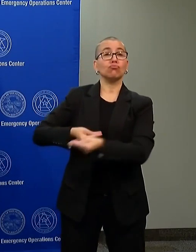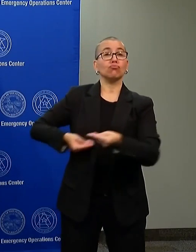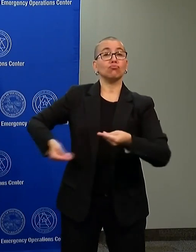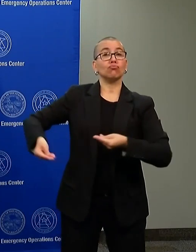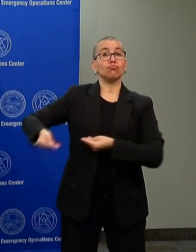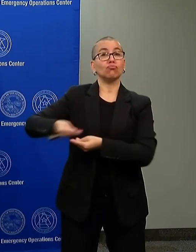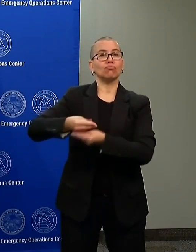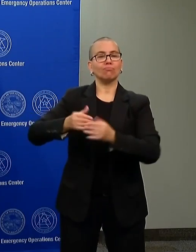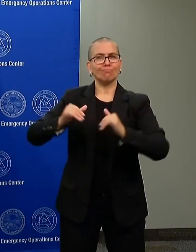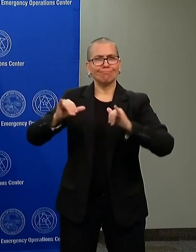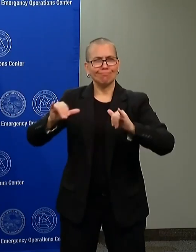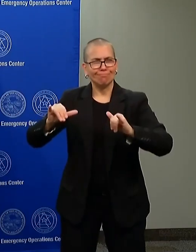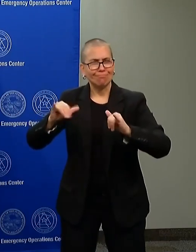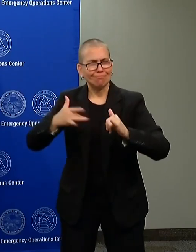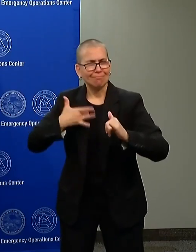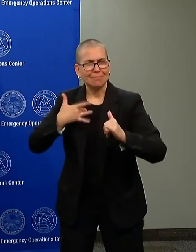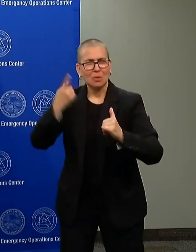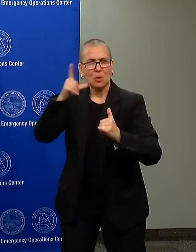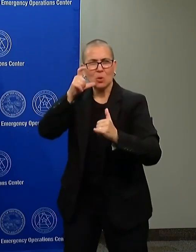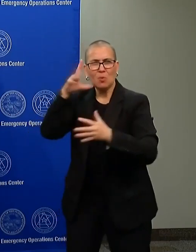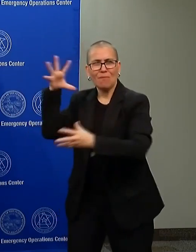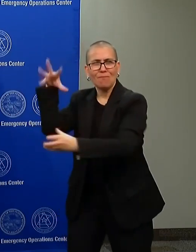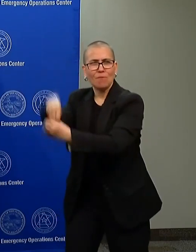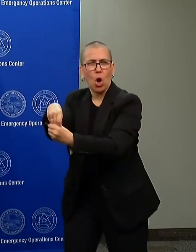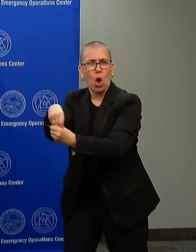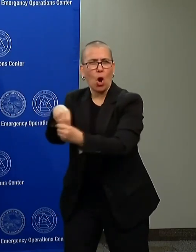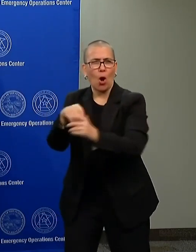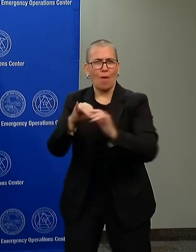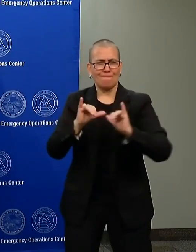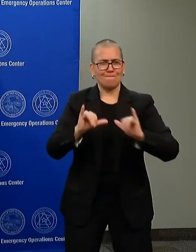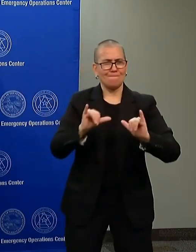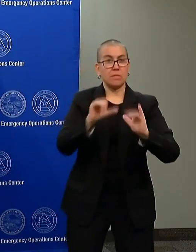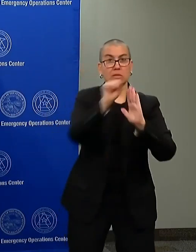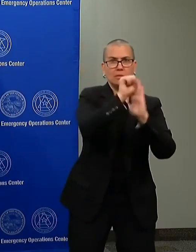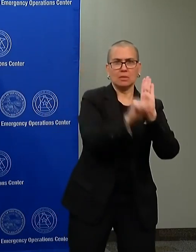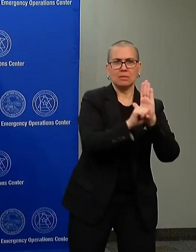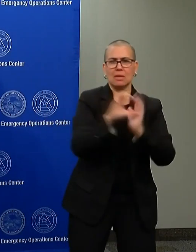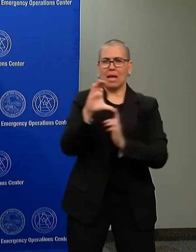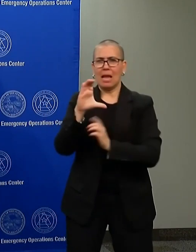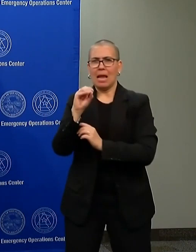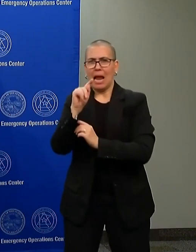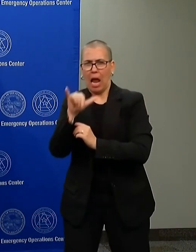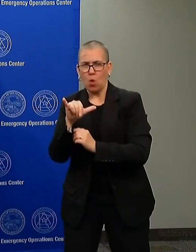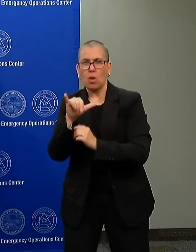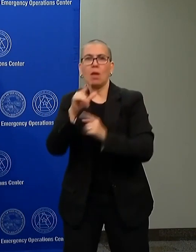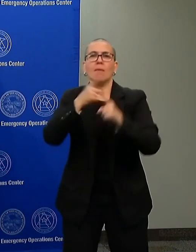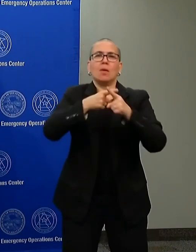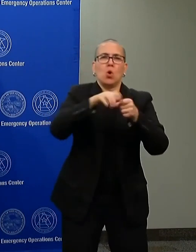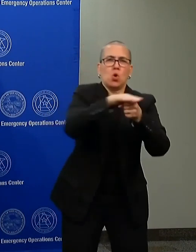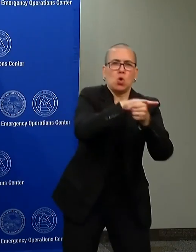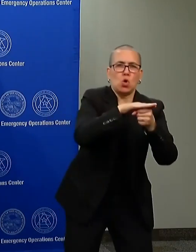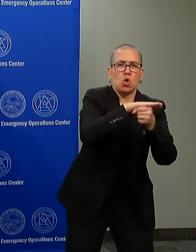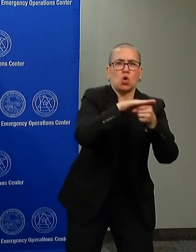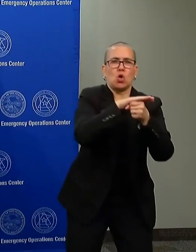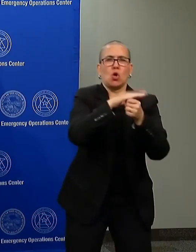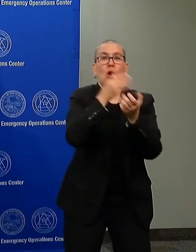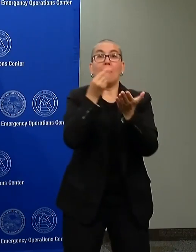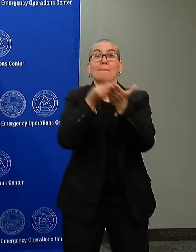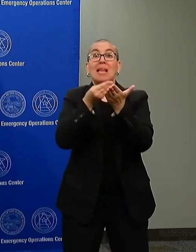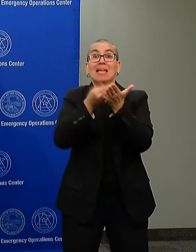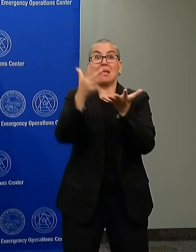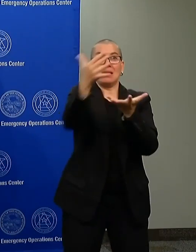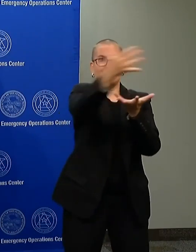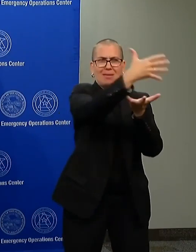county, our local, and our federal partners to start looking at issues around, is this